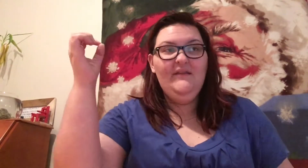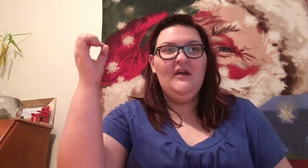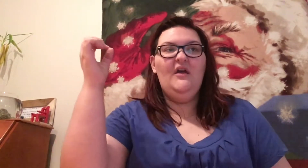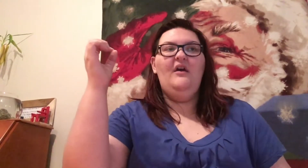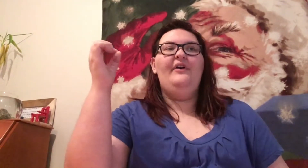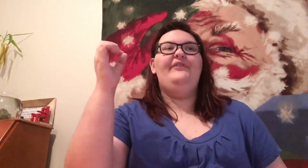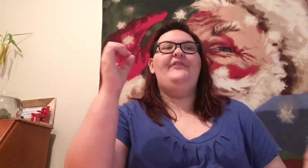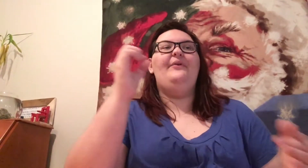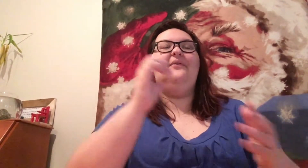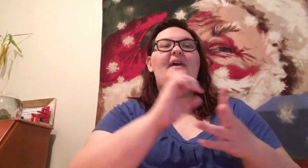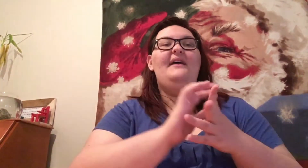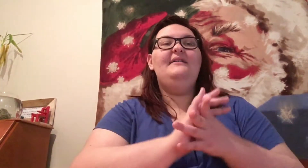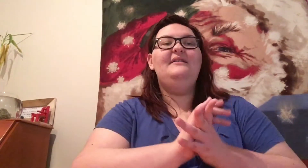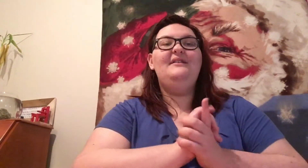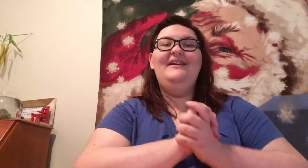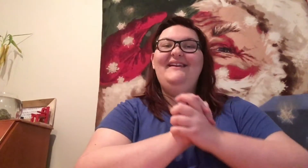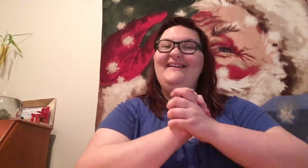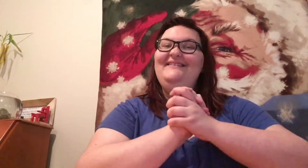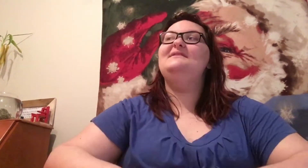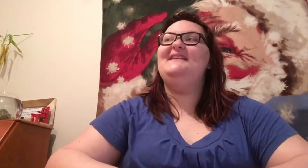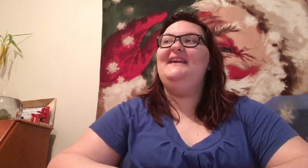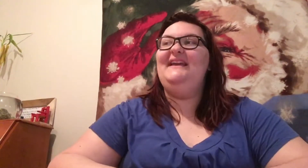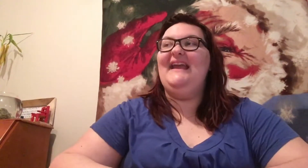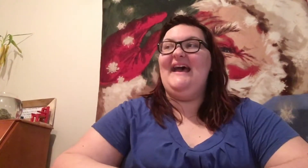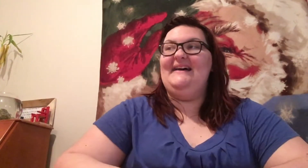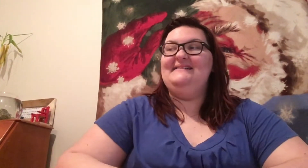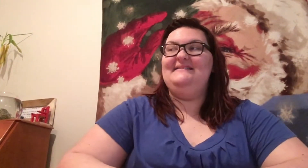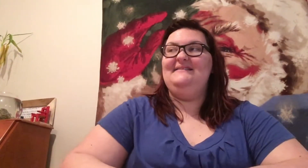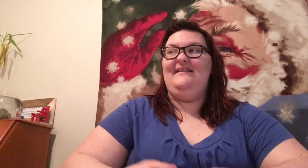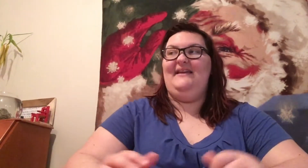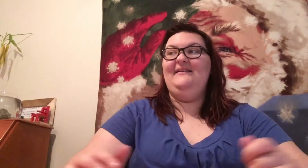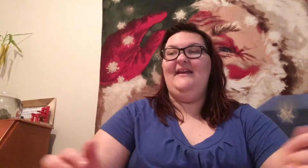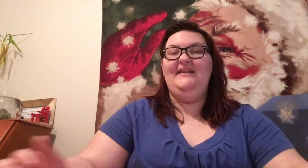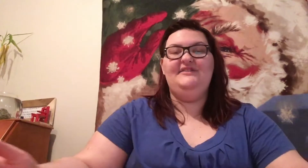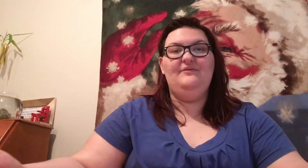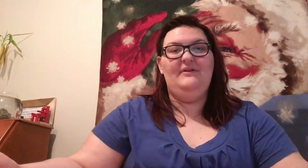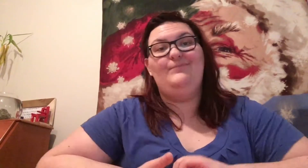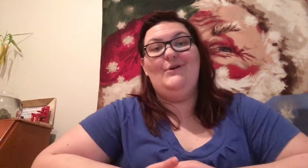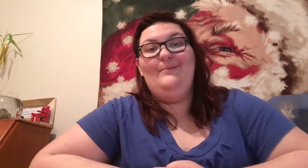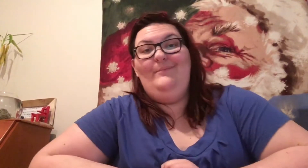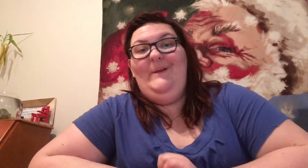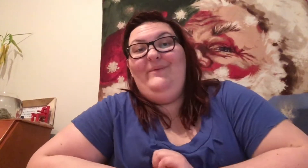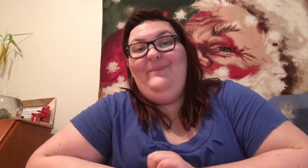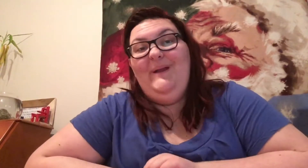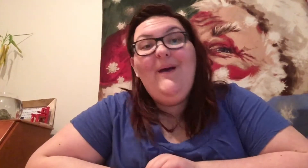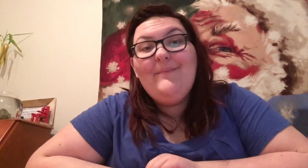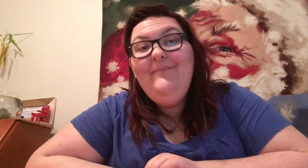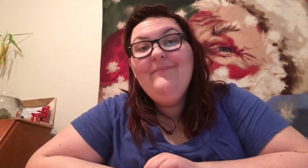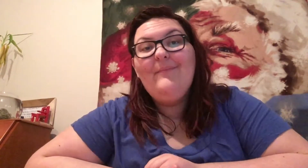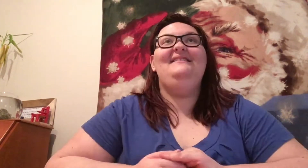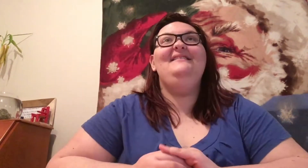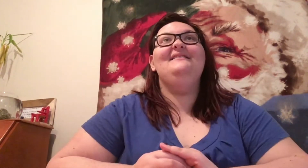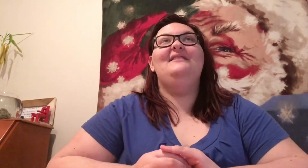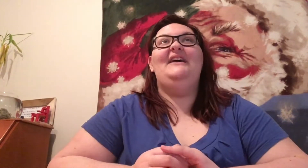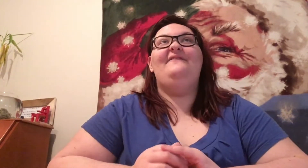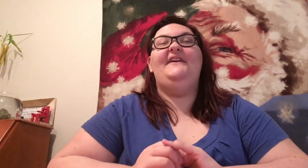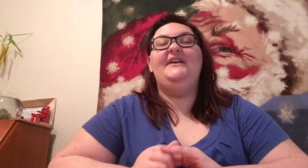So then, one day he asked, like, hey, do you want to maybe meet up? I'm very